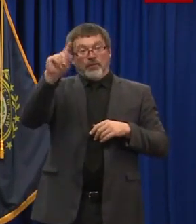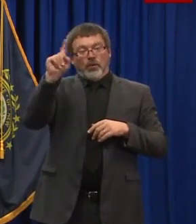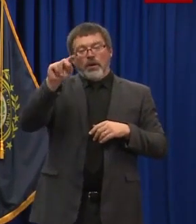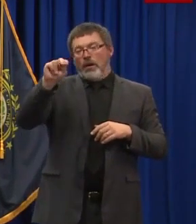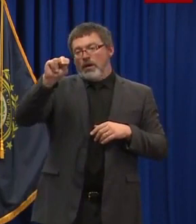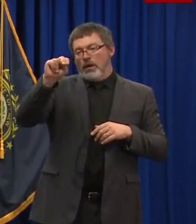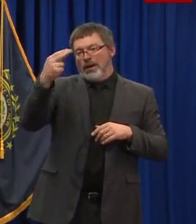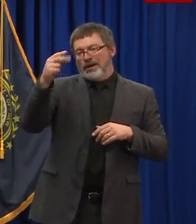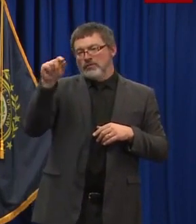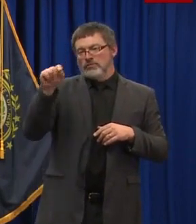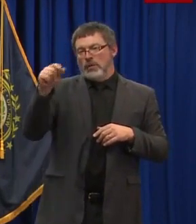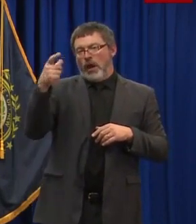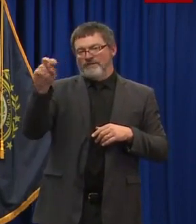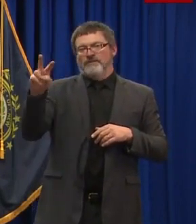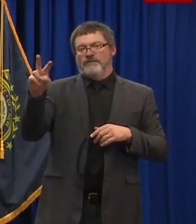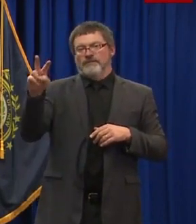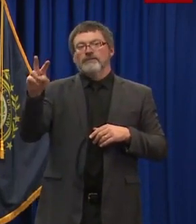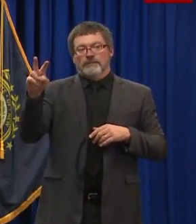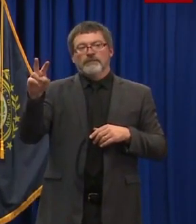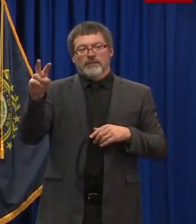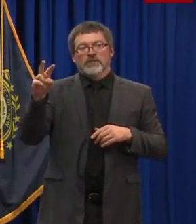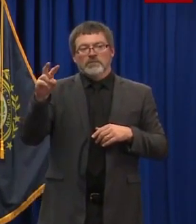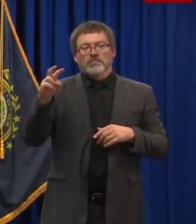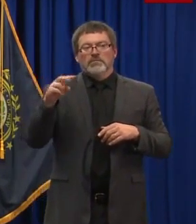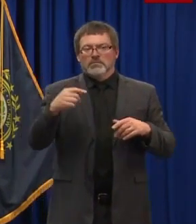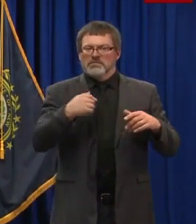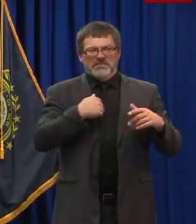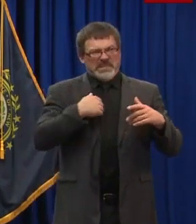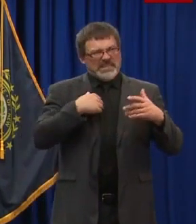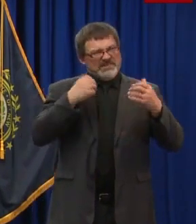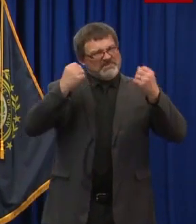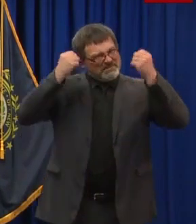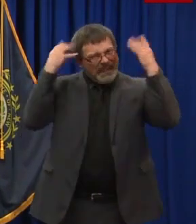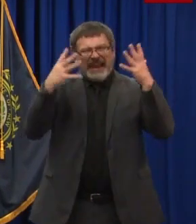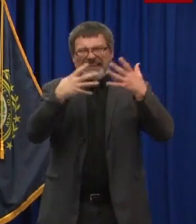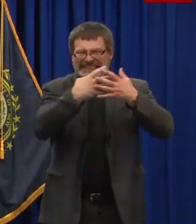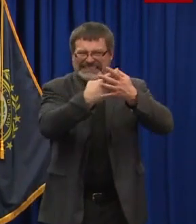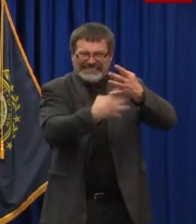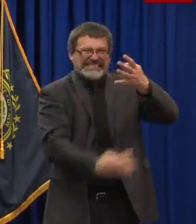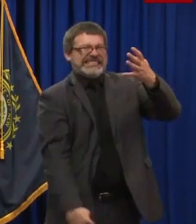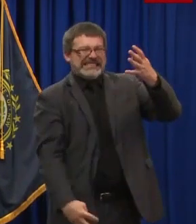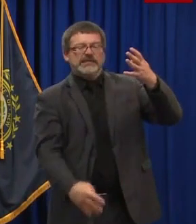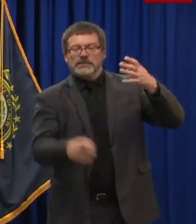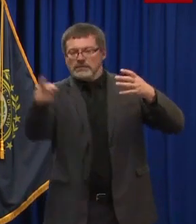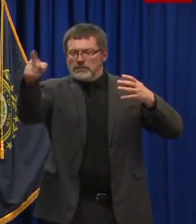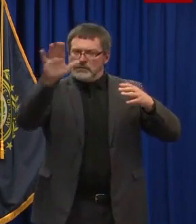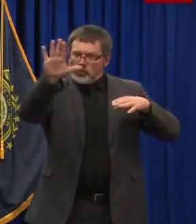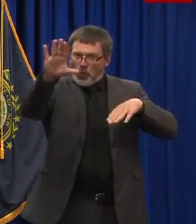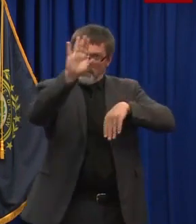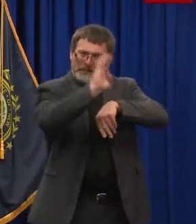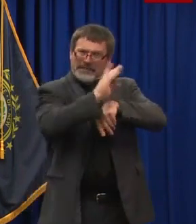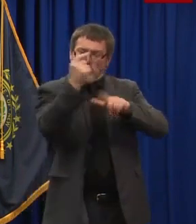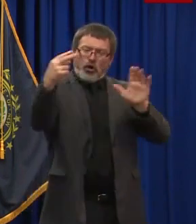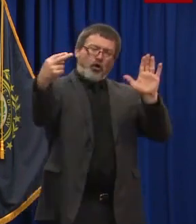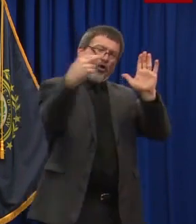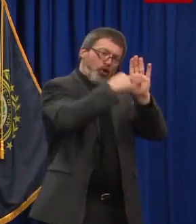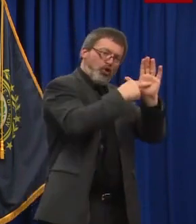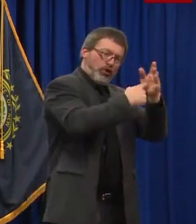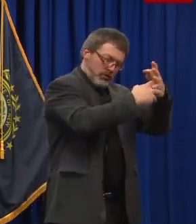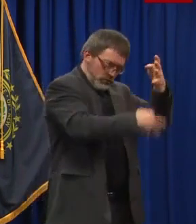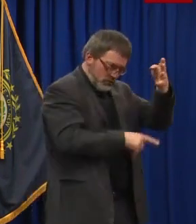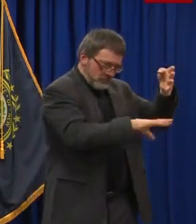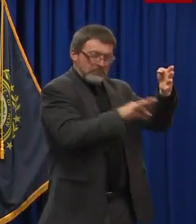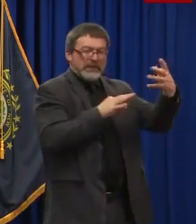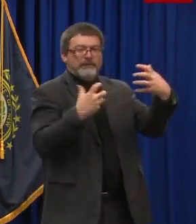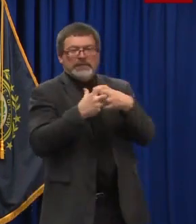.0 button. So, you know, there's a big list there, but I think it's very organized. You can find your area of operation for your guidance document. But all